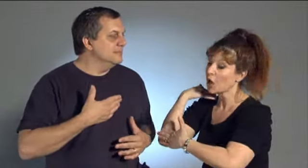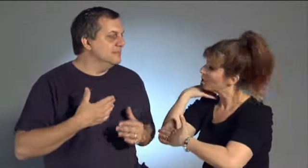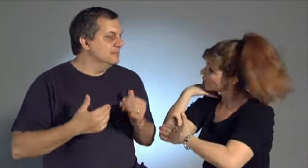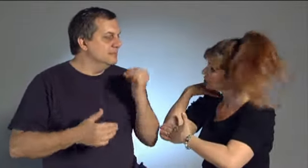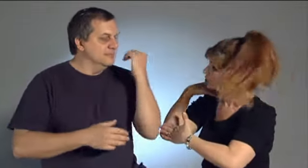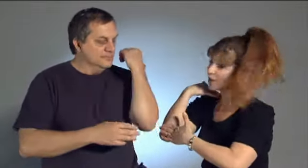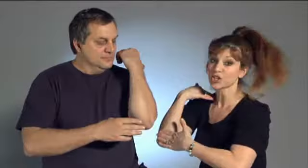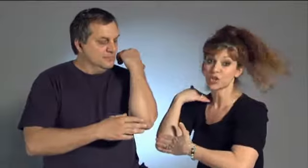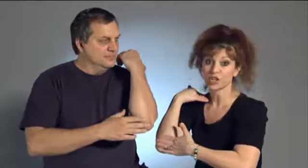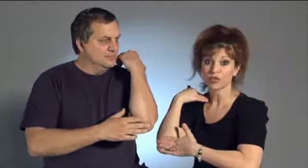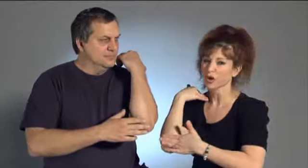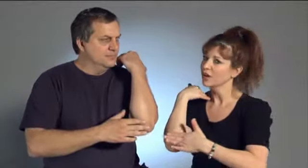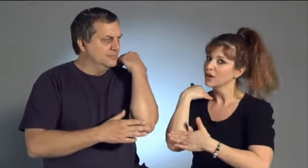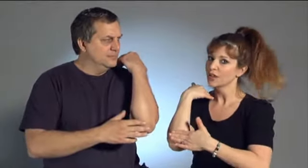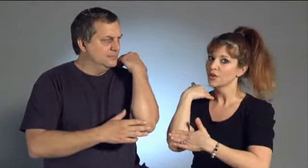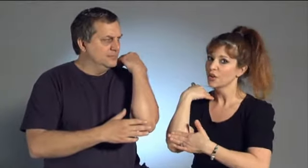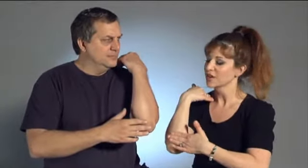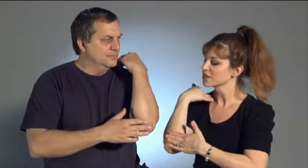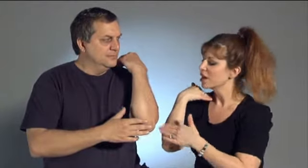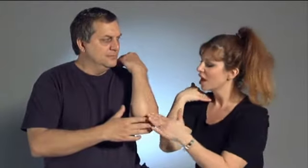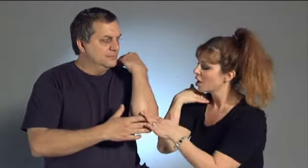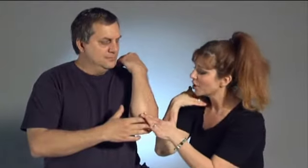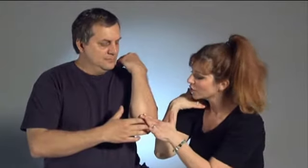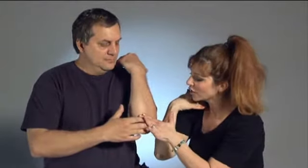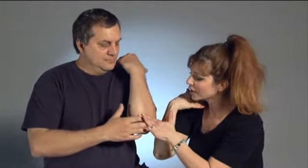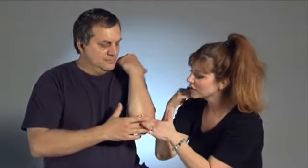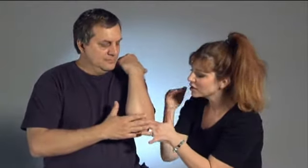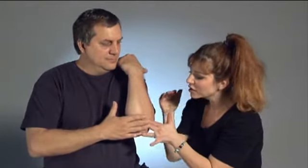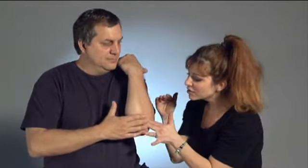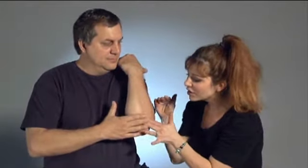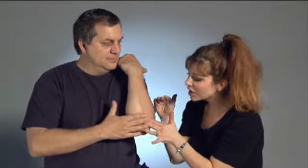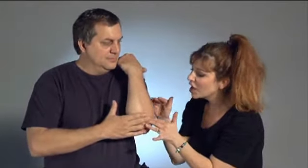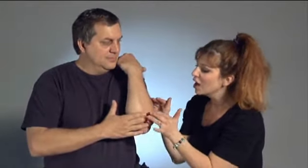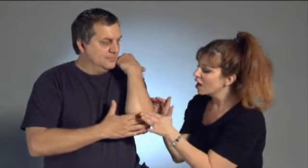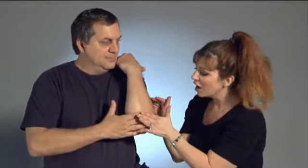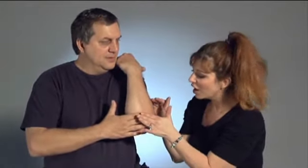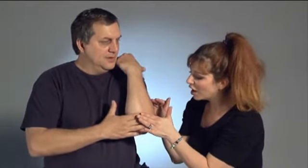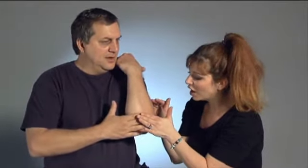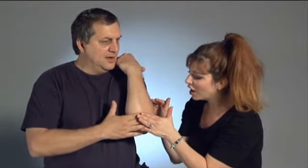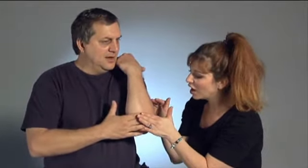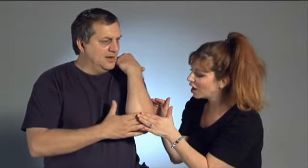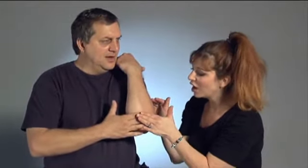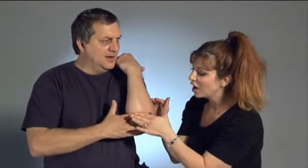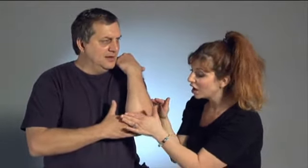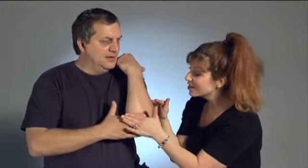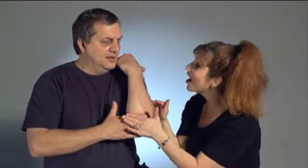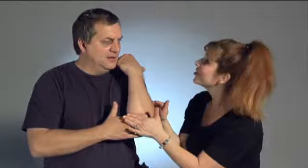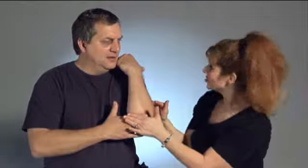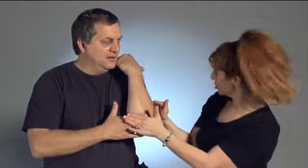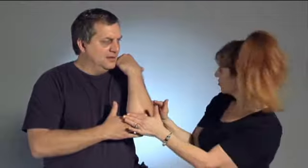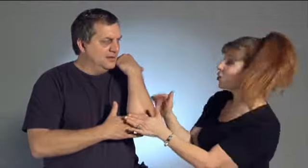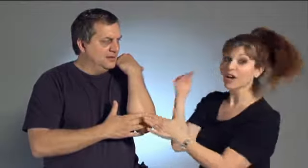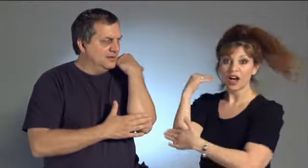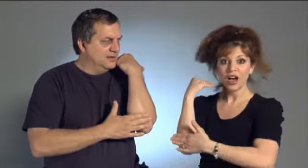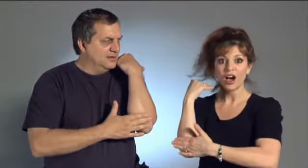elbows. They're like a tuning fork. They don't know this. Elbow. Go ahead. Feel it. Ha, ha. Yeah, tuning fork. Ha,